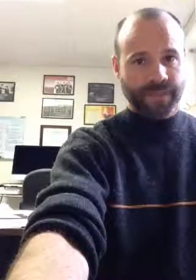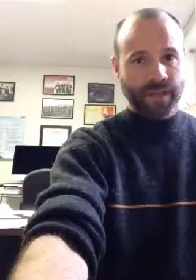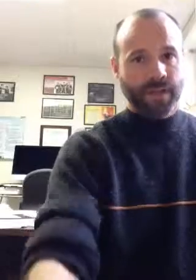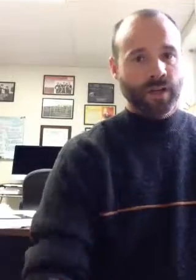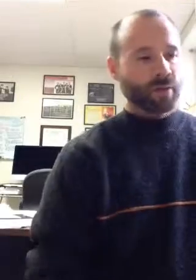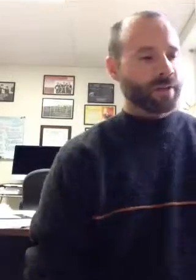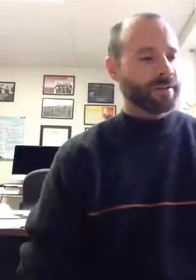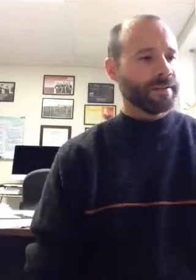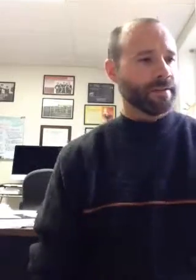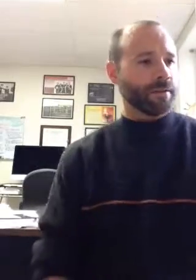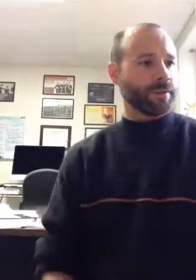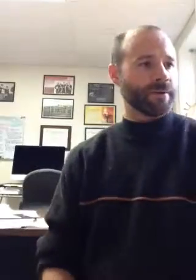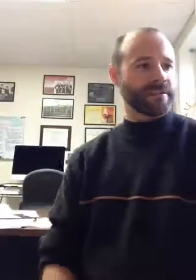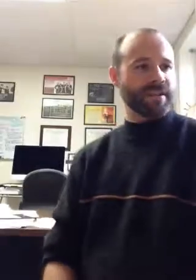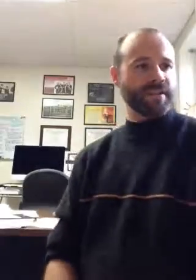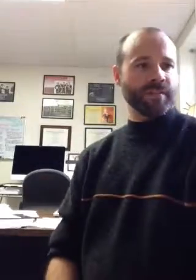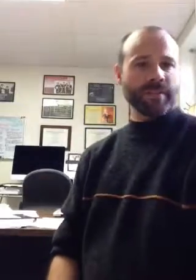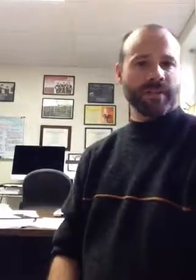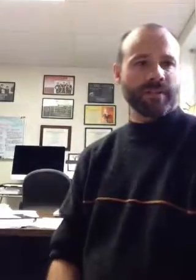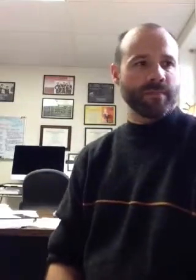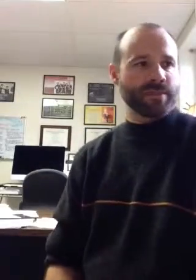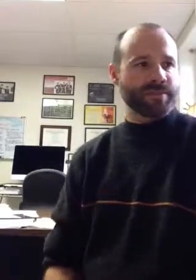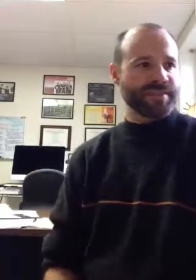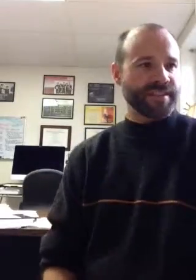Rudder, The Lord is My Shepherd, Measure C.